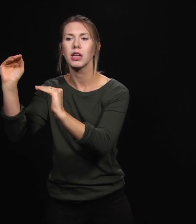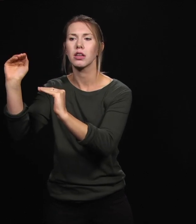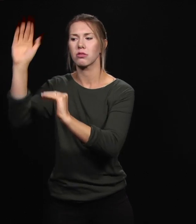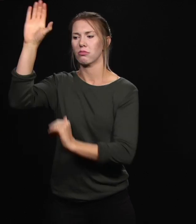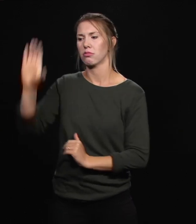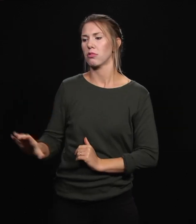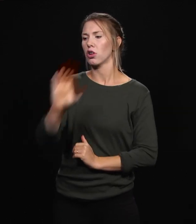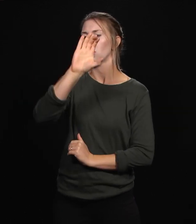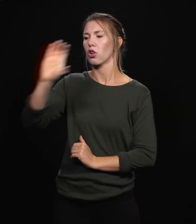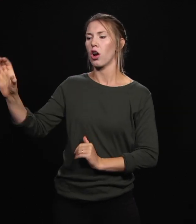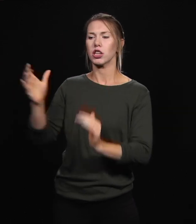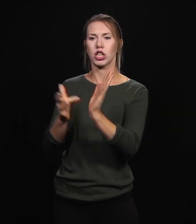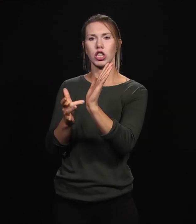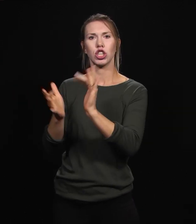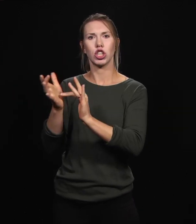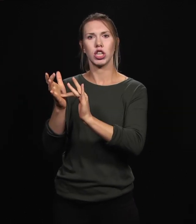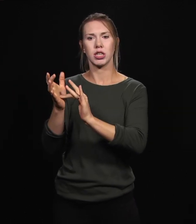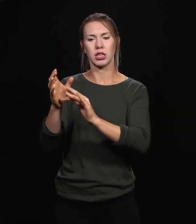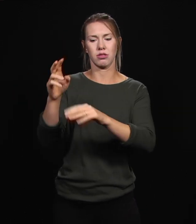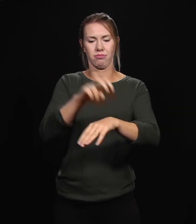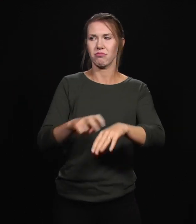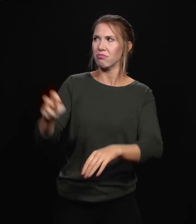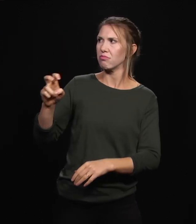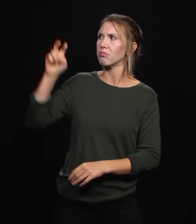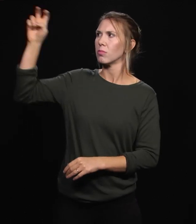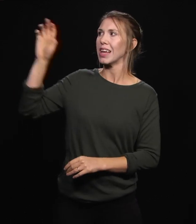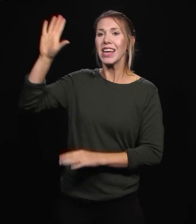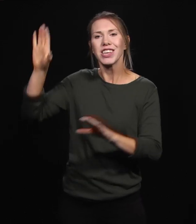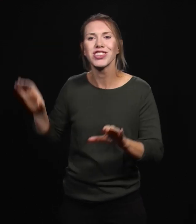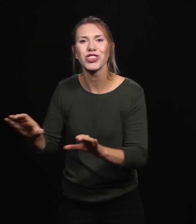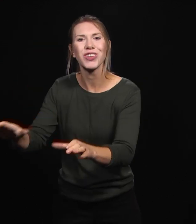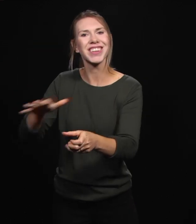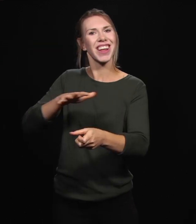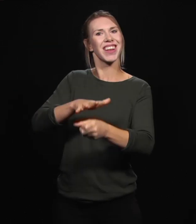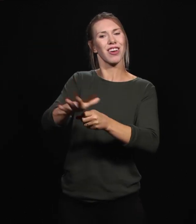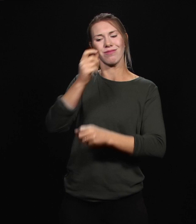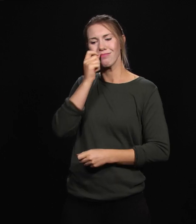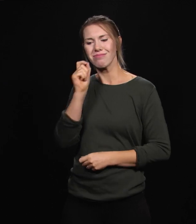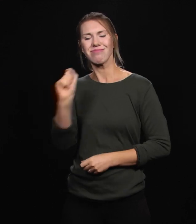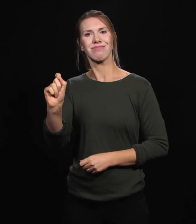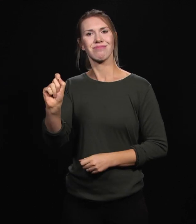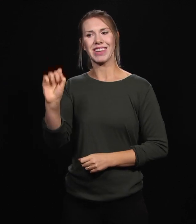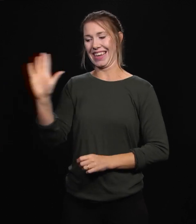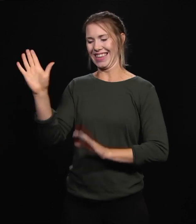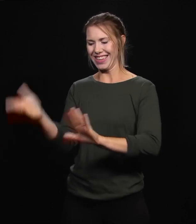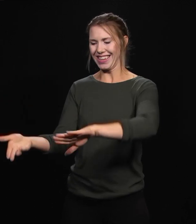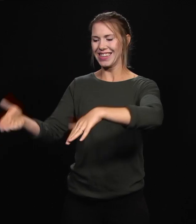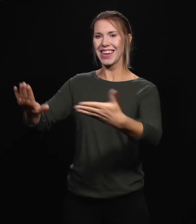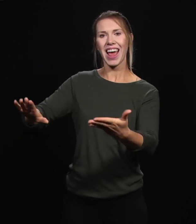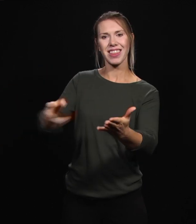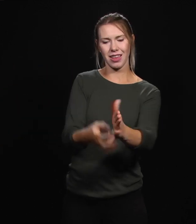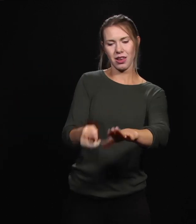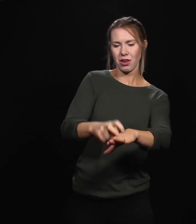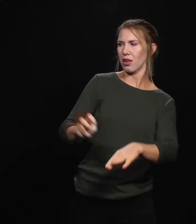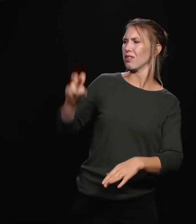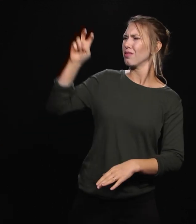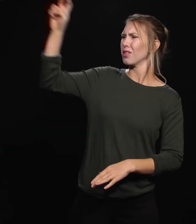What Jesus did for you is enough. His love for you is enough. His death is enough. And His resurrection is more than enough.